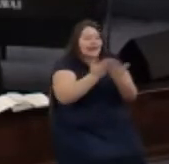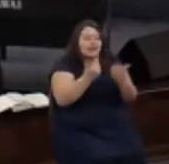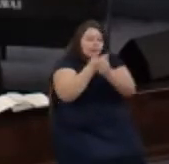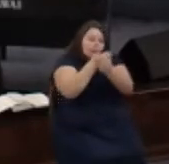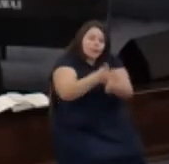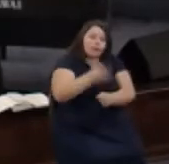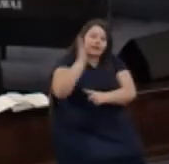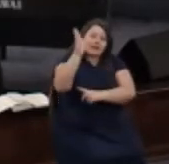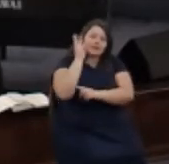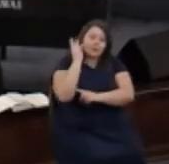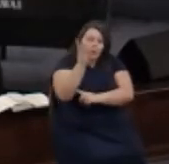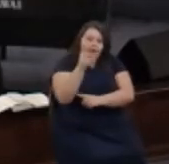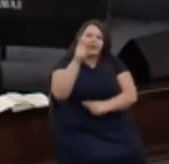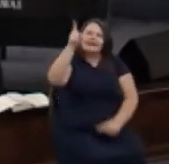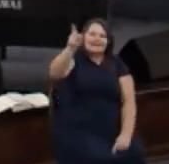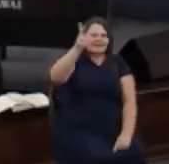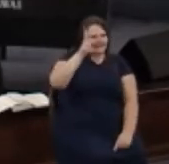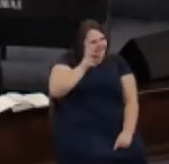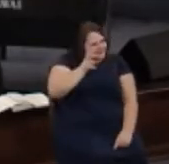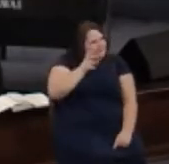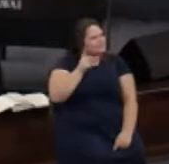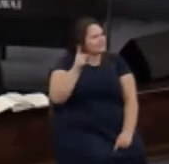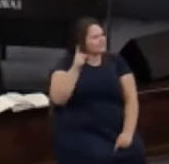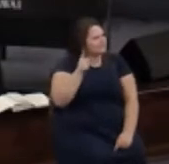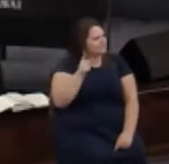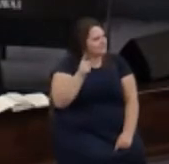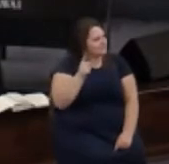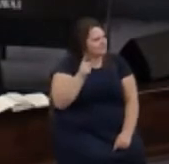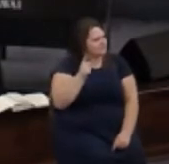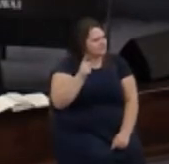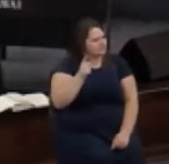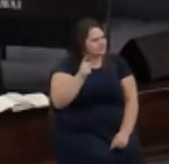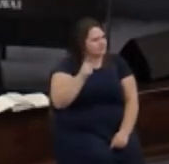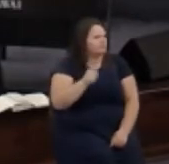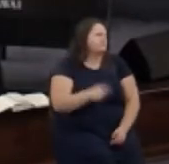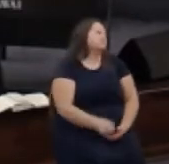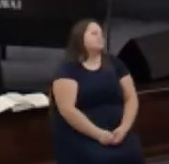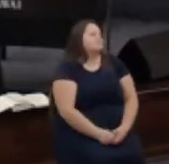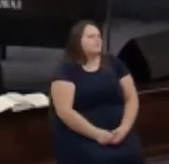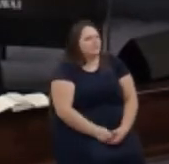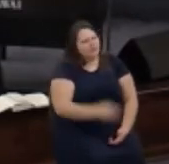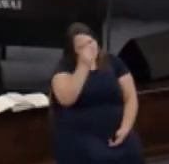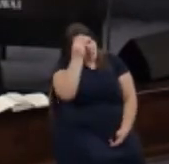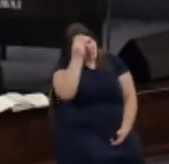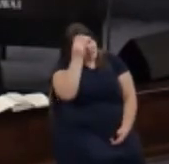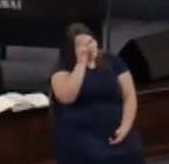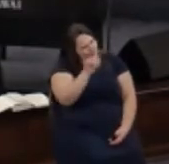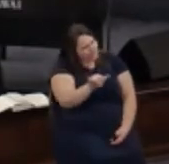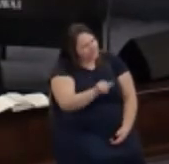his will he hears us think about that one